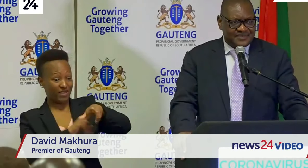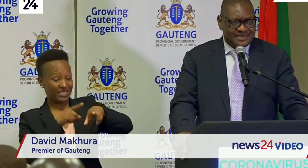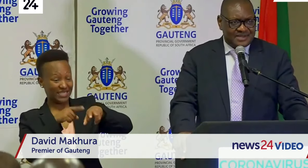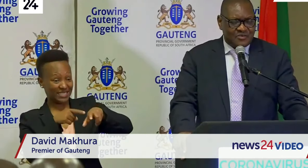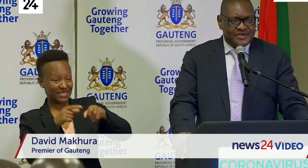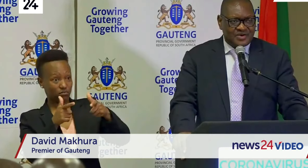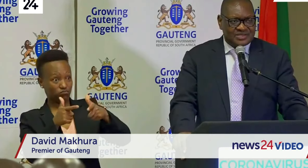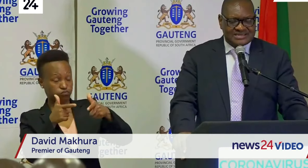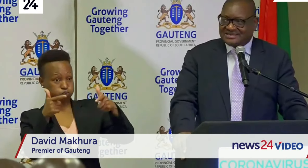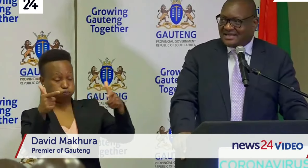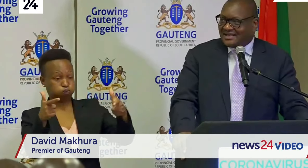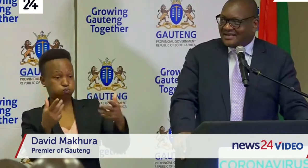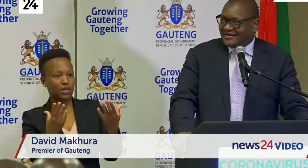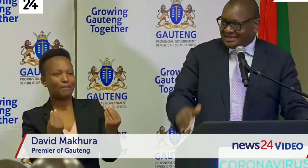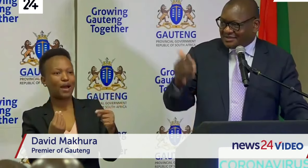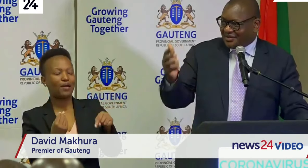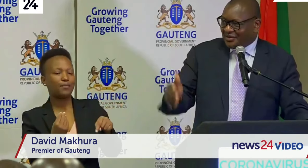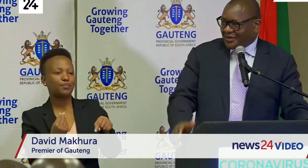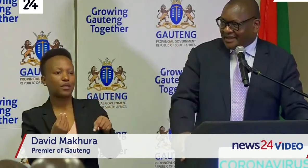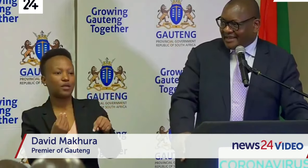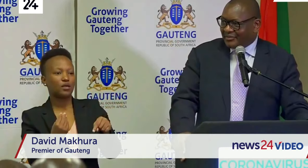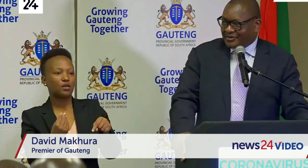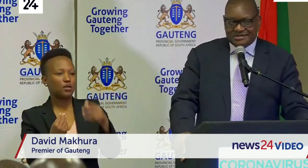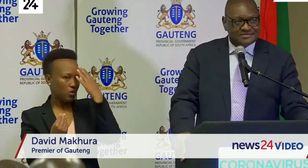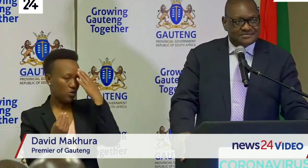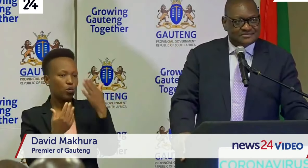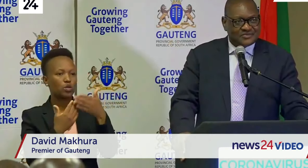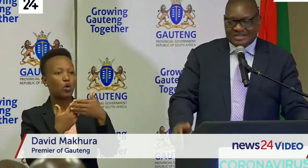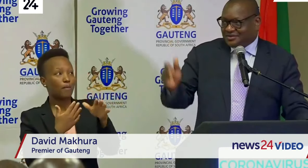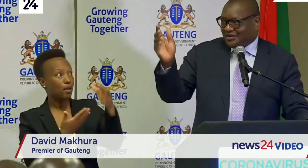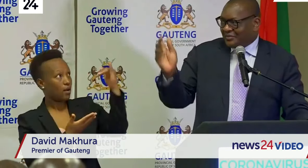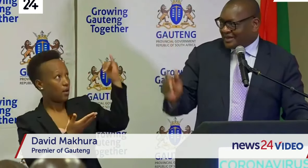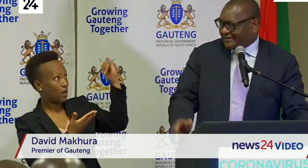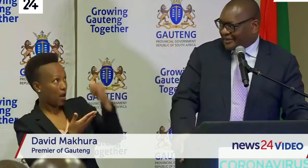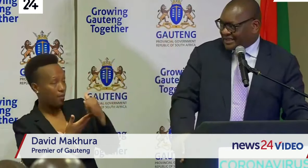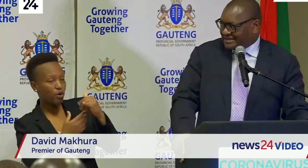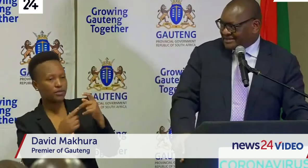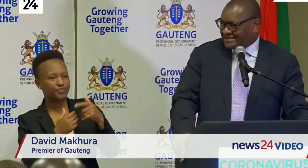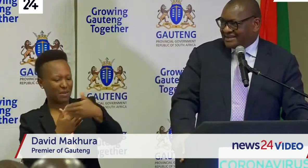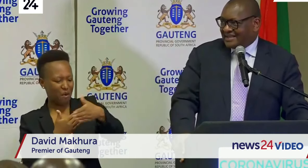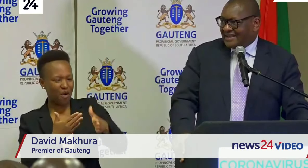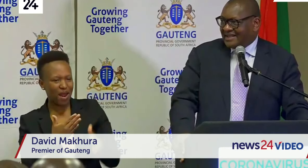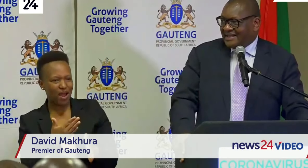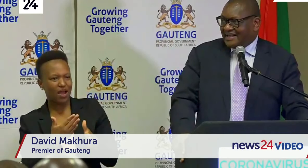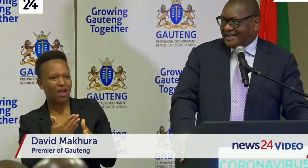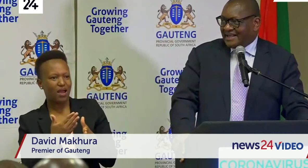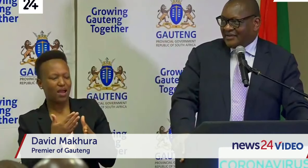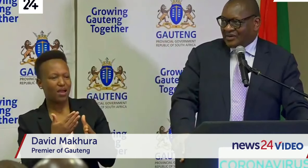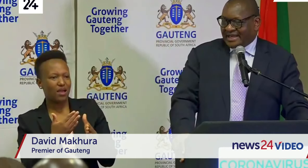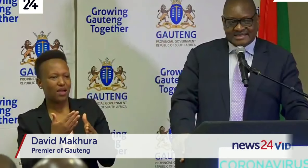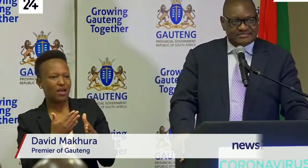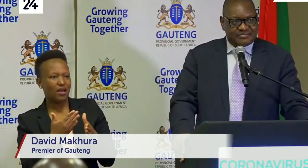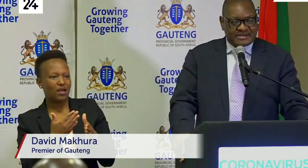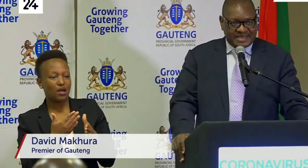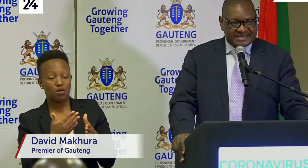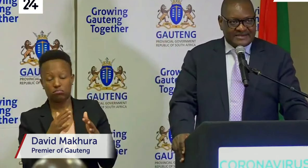and we know that once you open the airport once you open the borders you